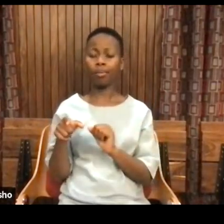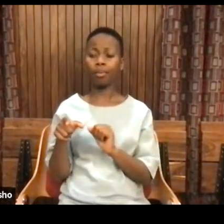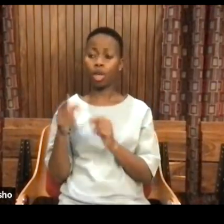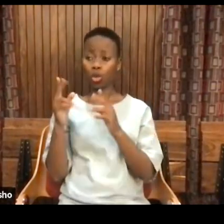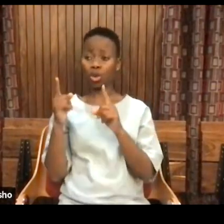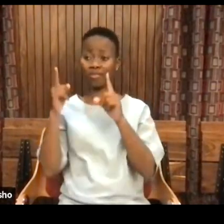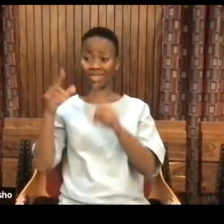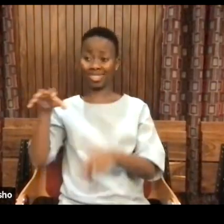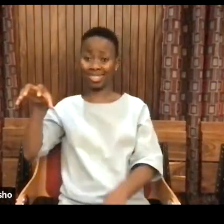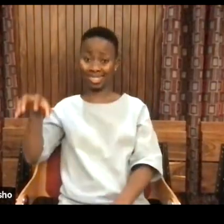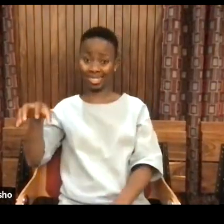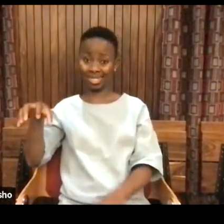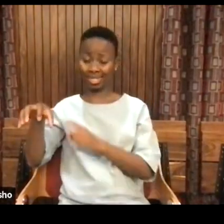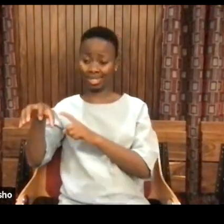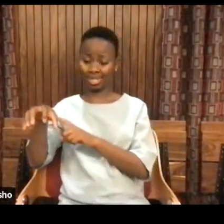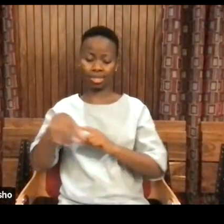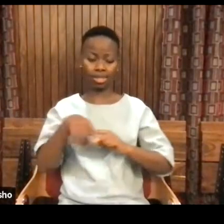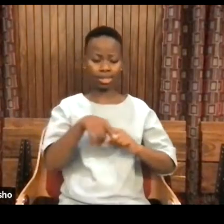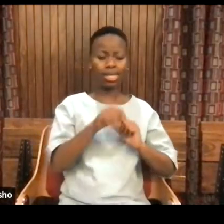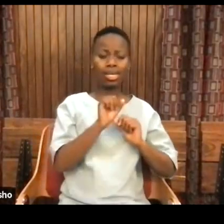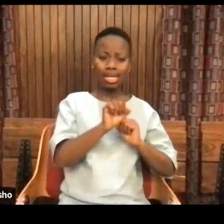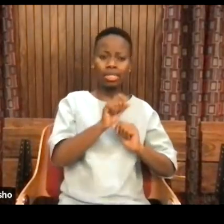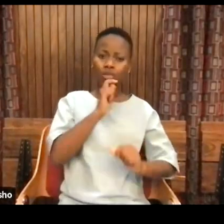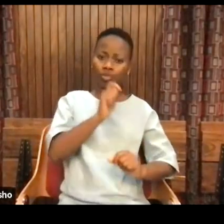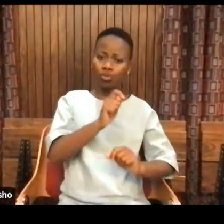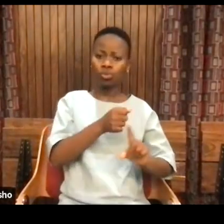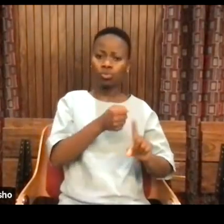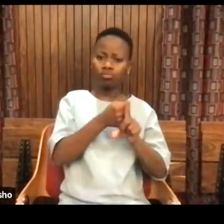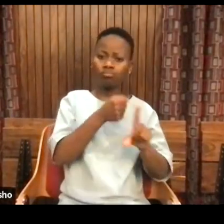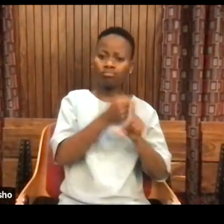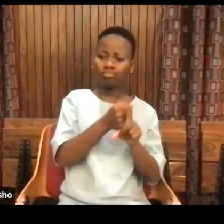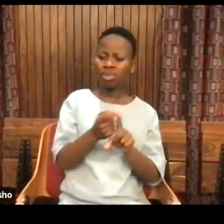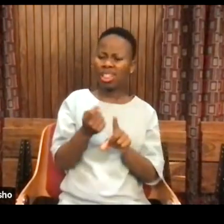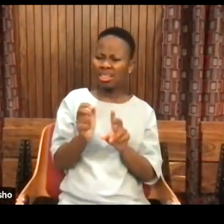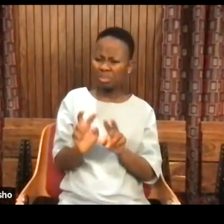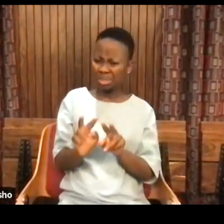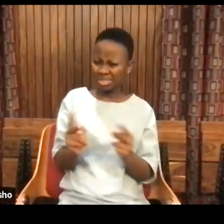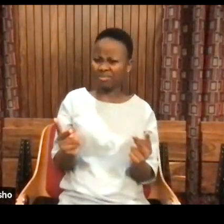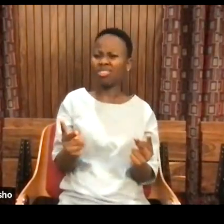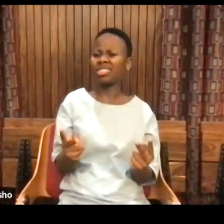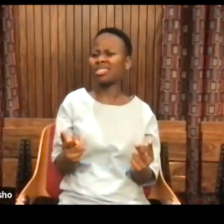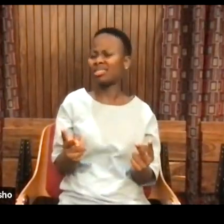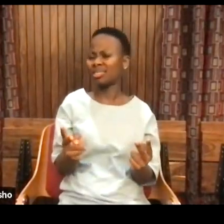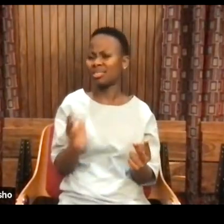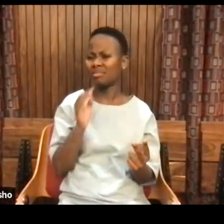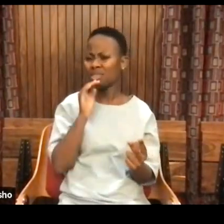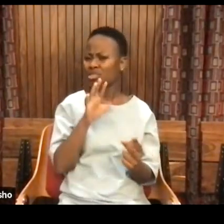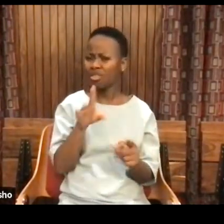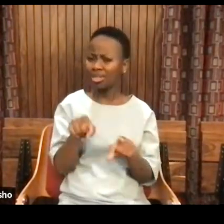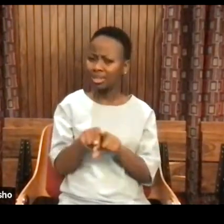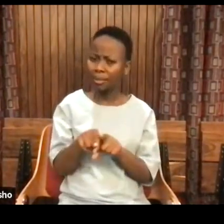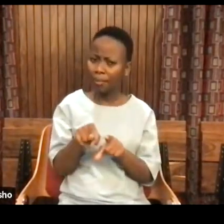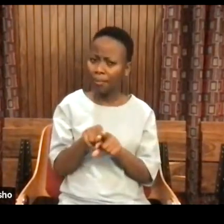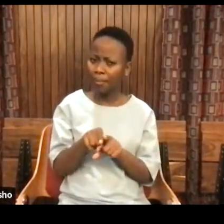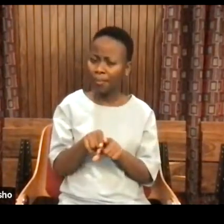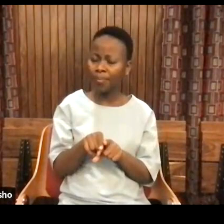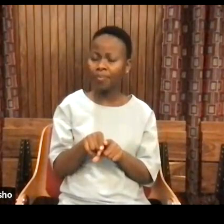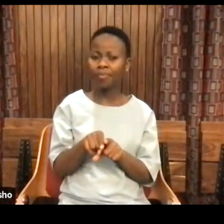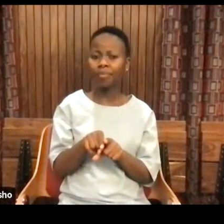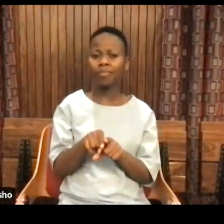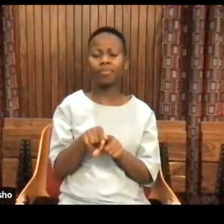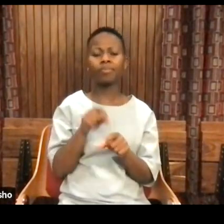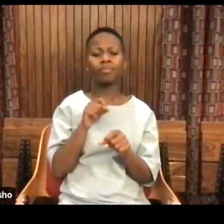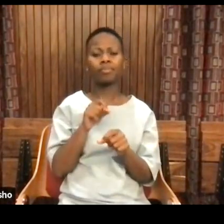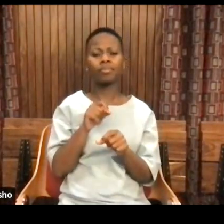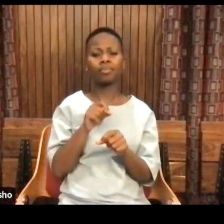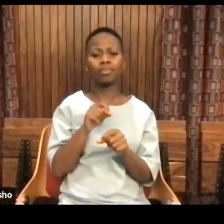right? So it's not a Beagle that comes from a particular tradition of activism, which is Sasso, but rather